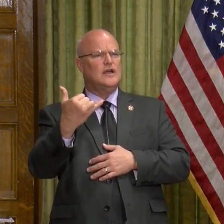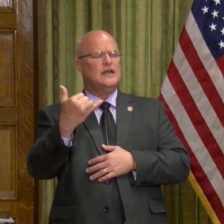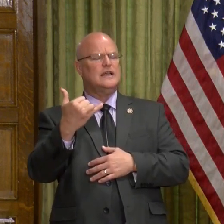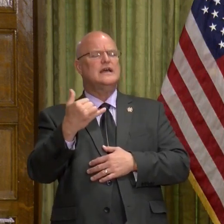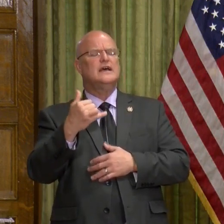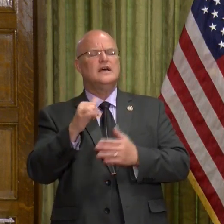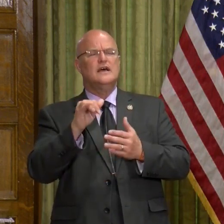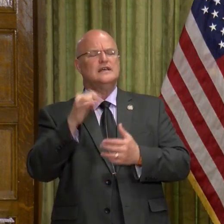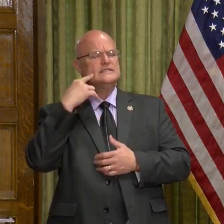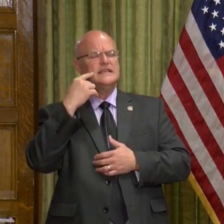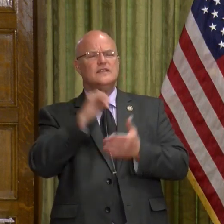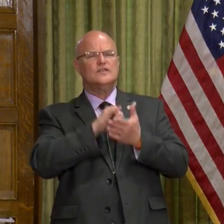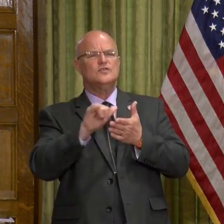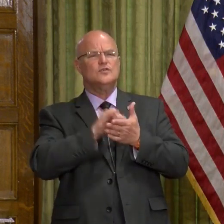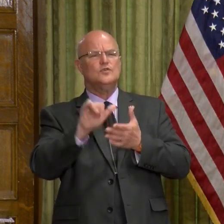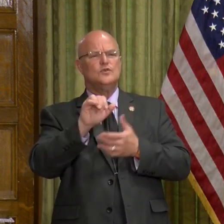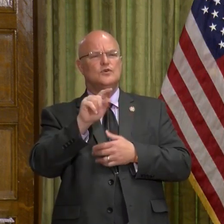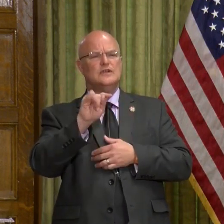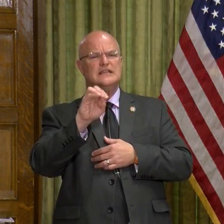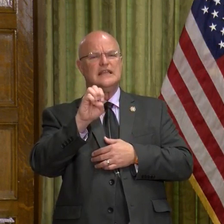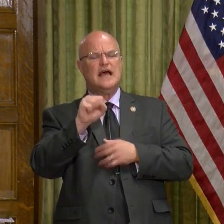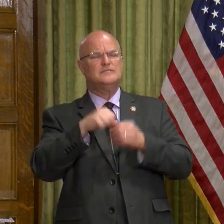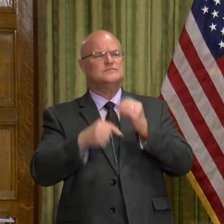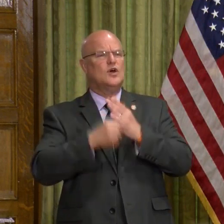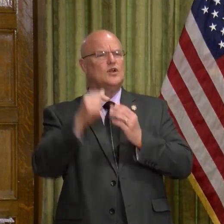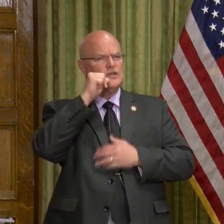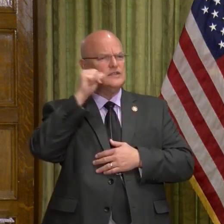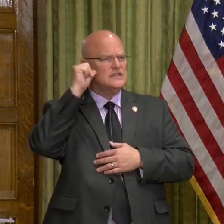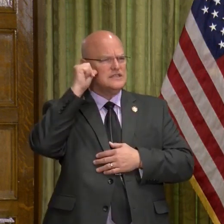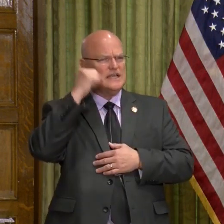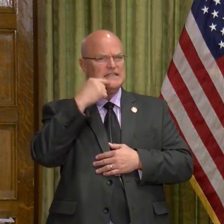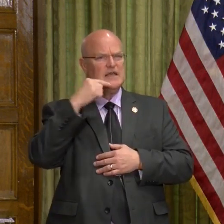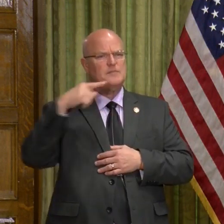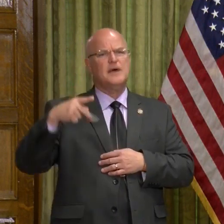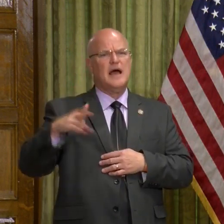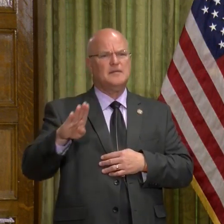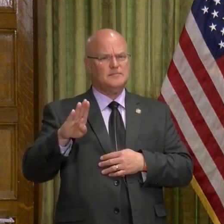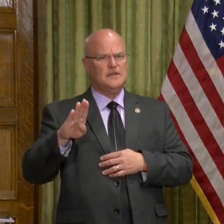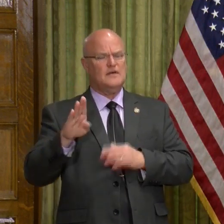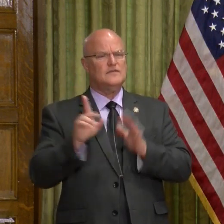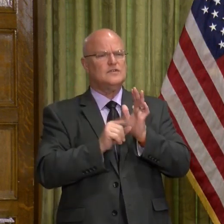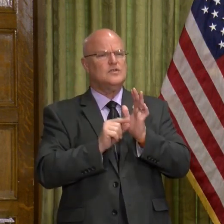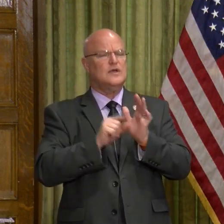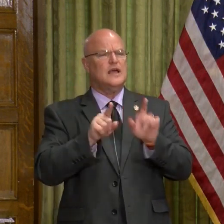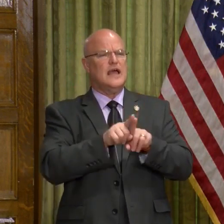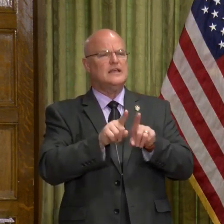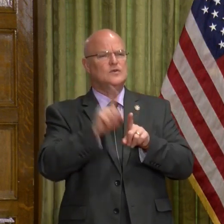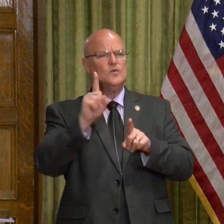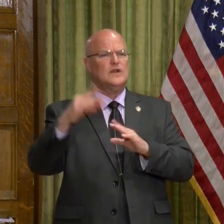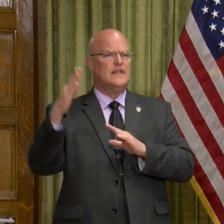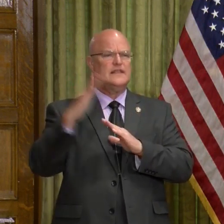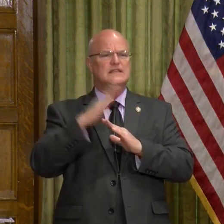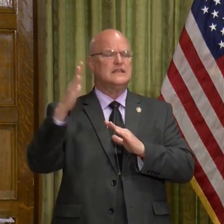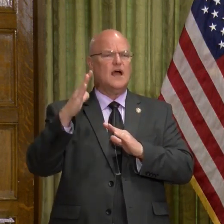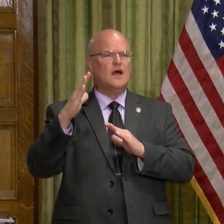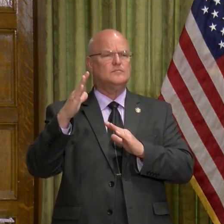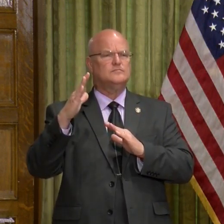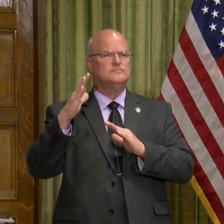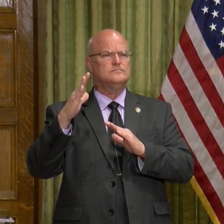York Times did an article yesterday ranking Pine Bluff Commercial as one of the top